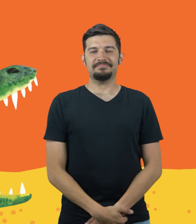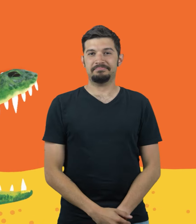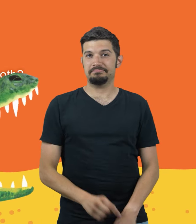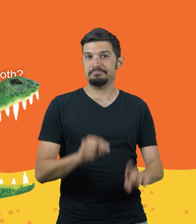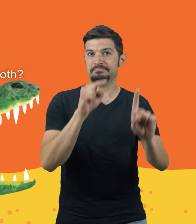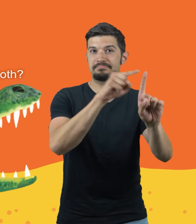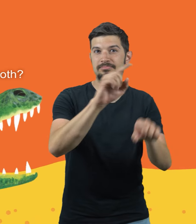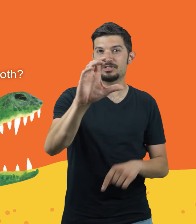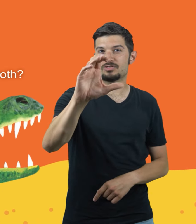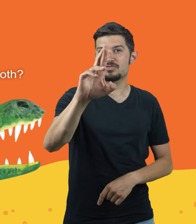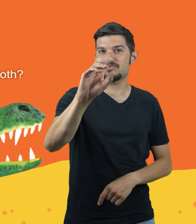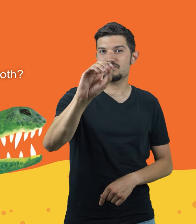Crocker gator?